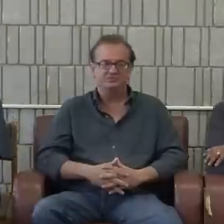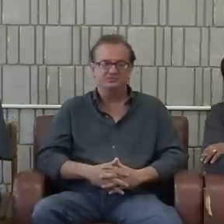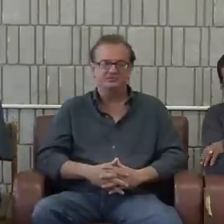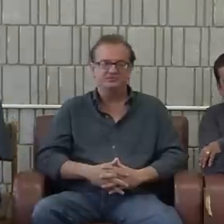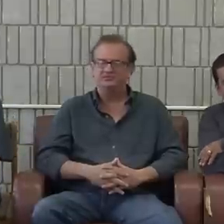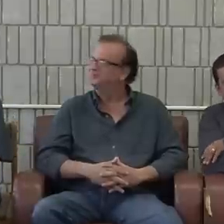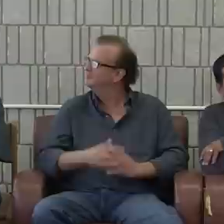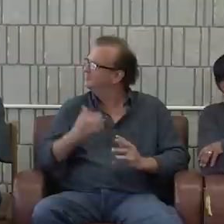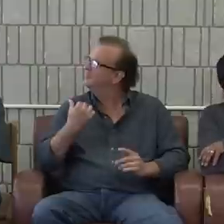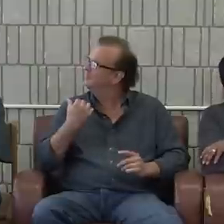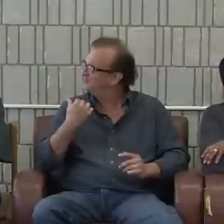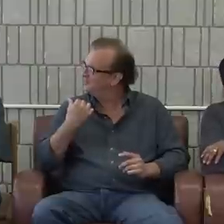person.